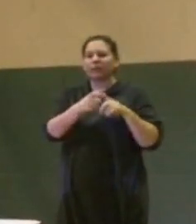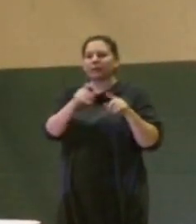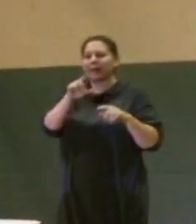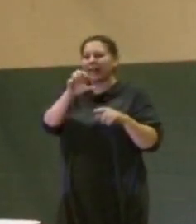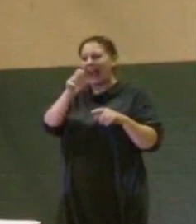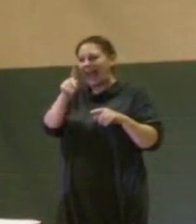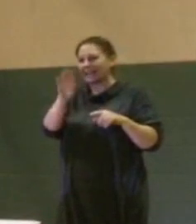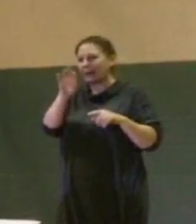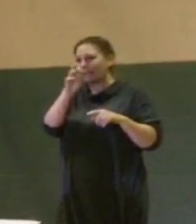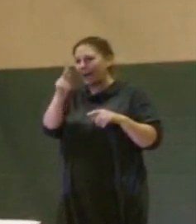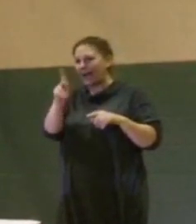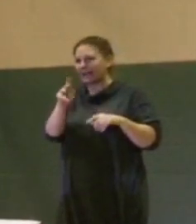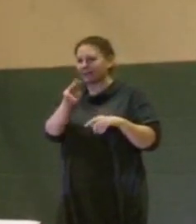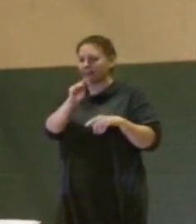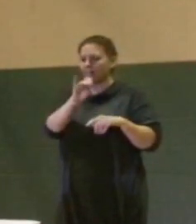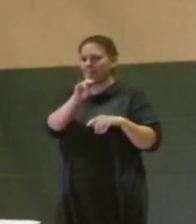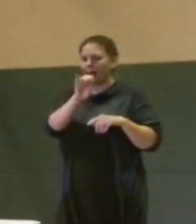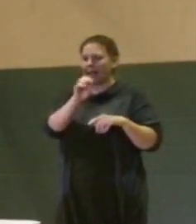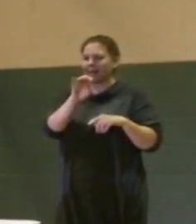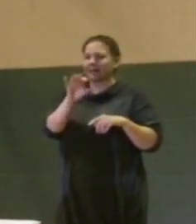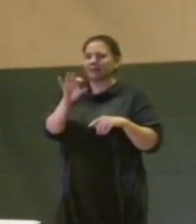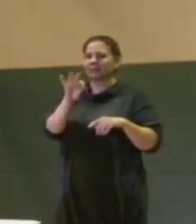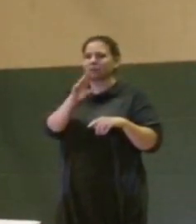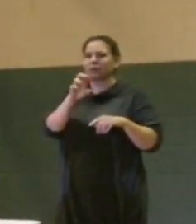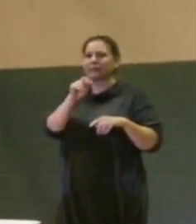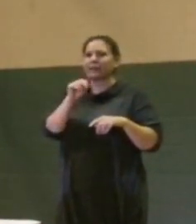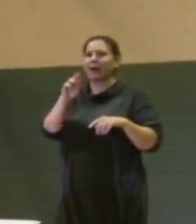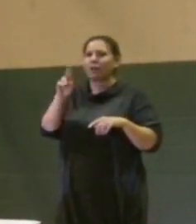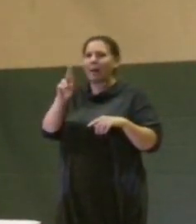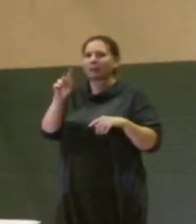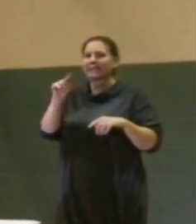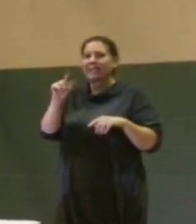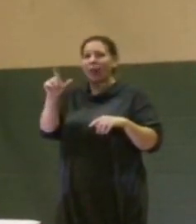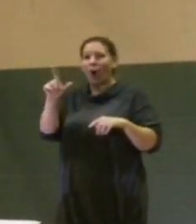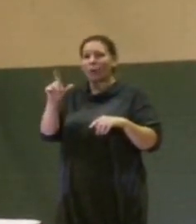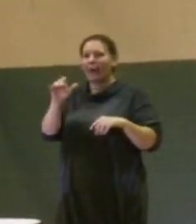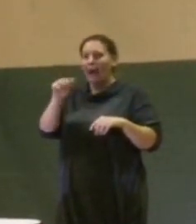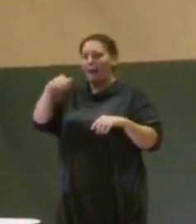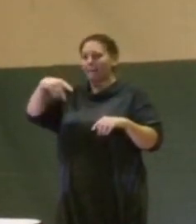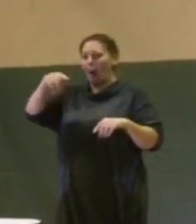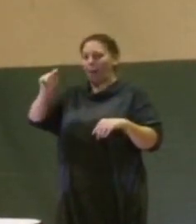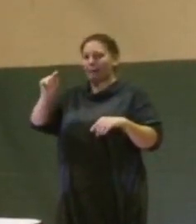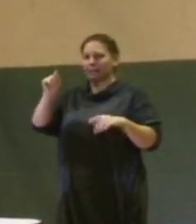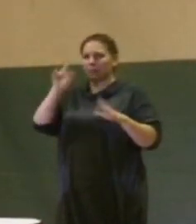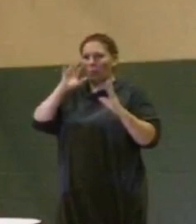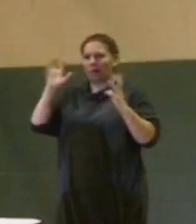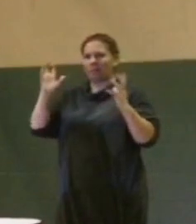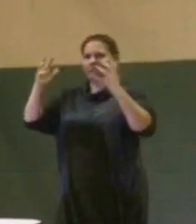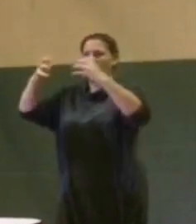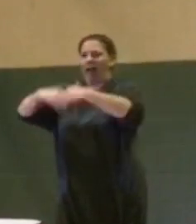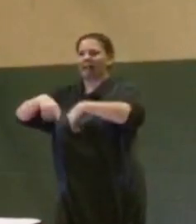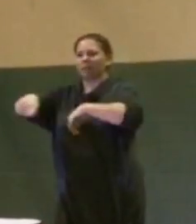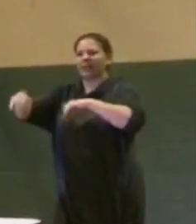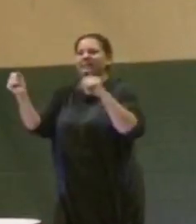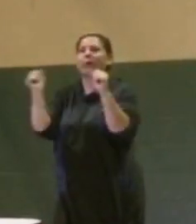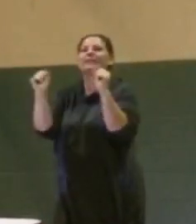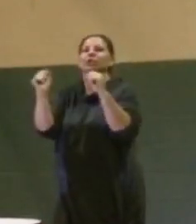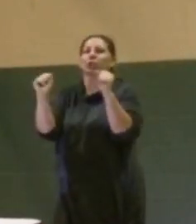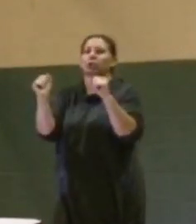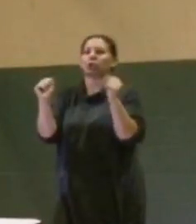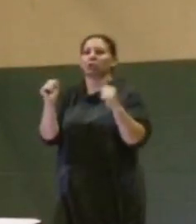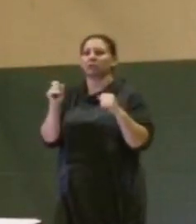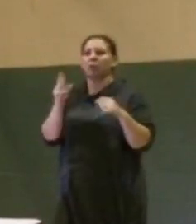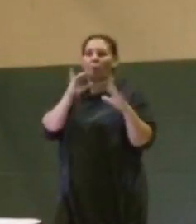and the Robert T. Longway apartments are due to be demolished this winter. It is a